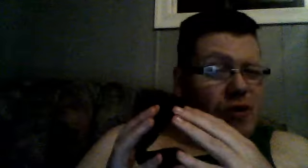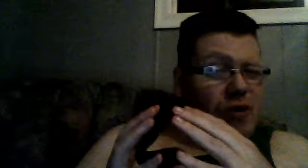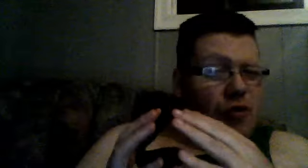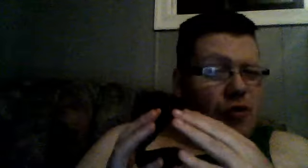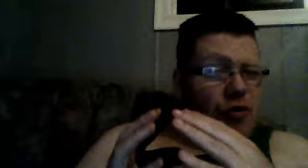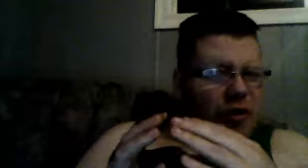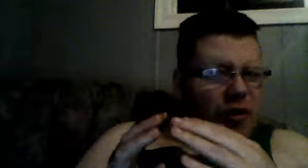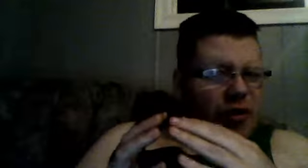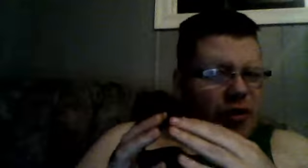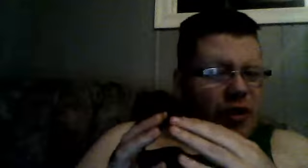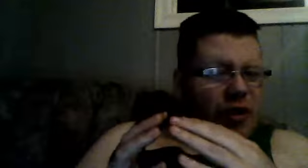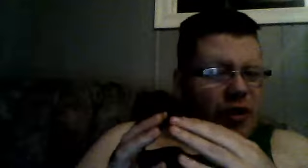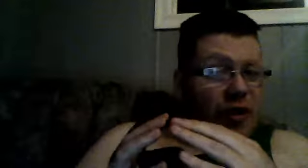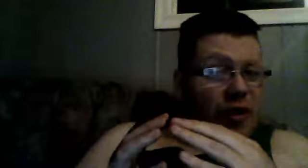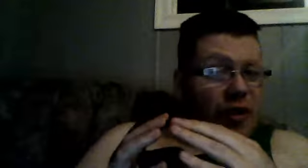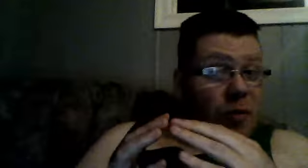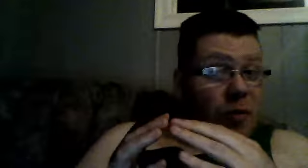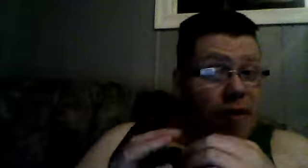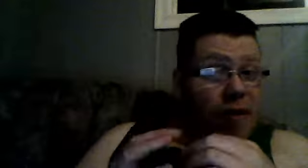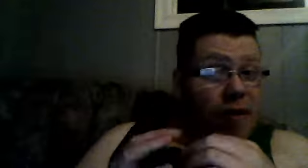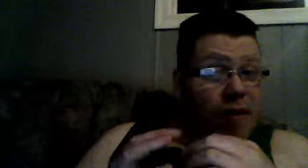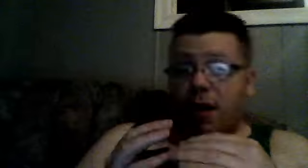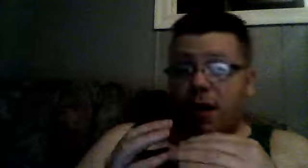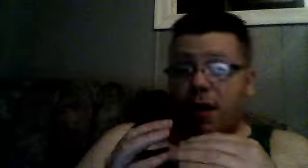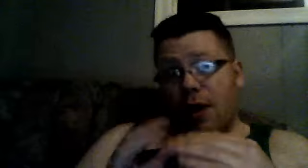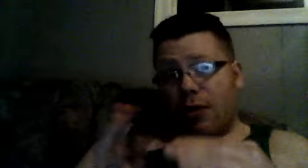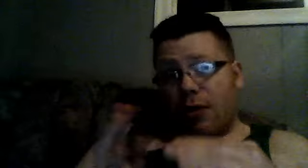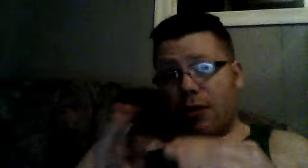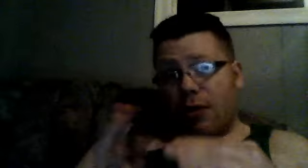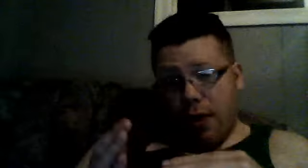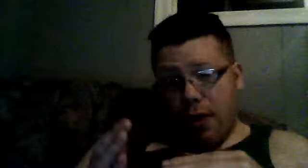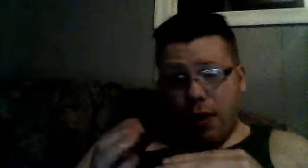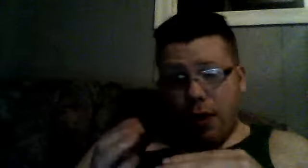deserve the upgrade some, not so much.